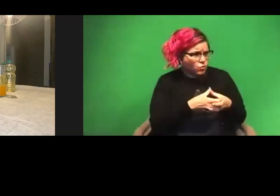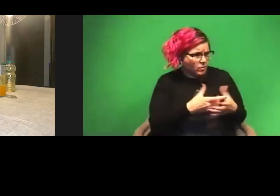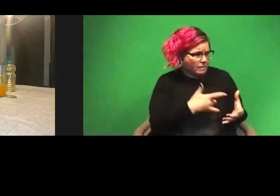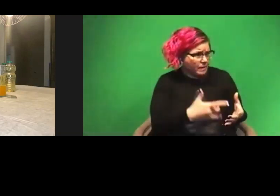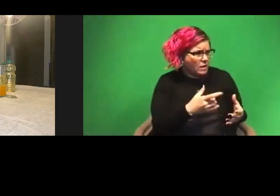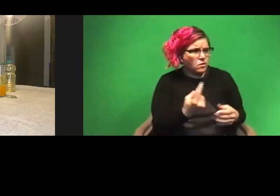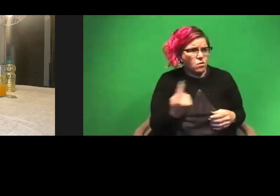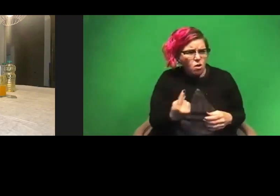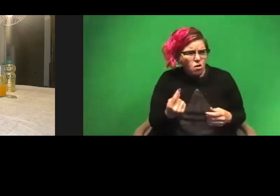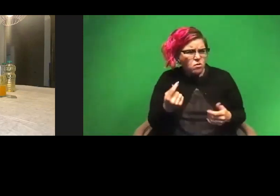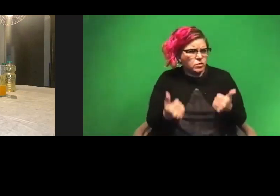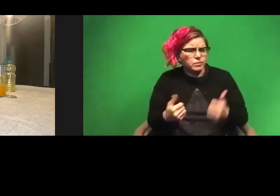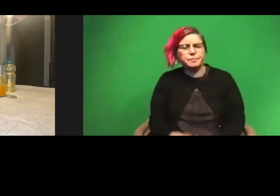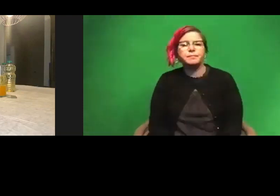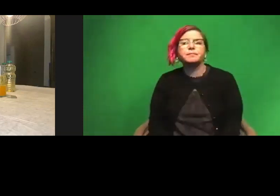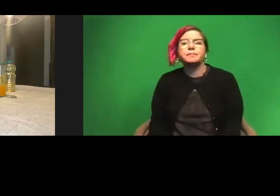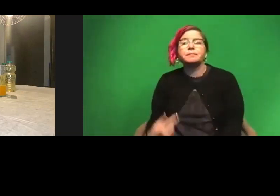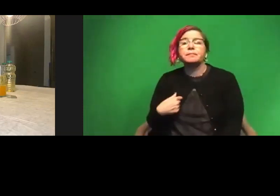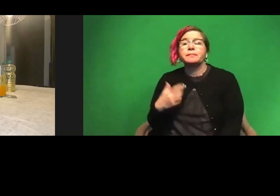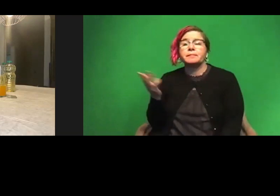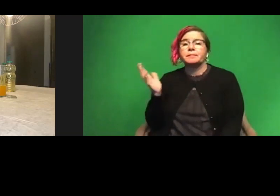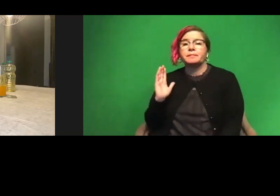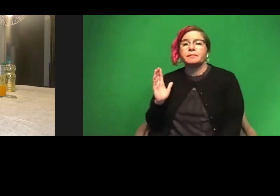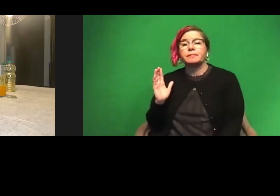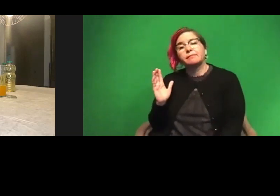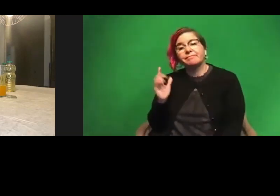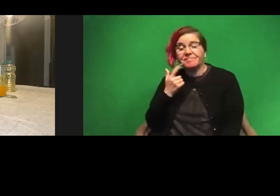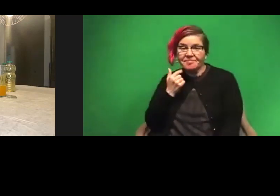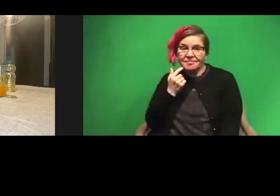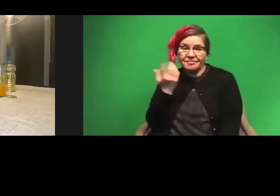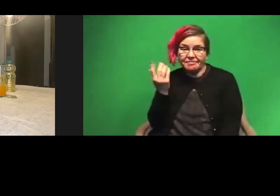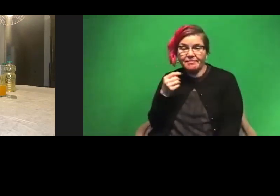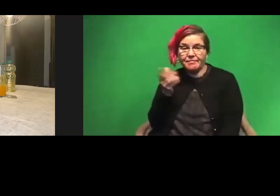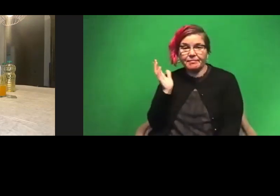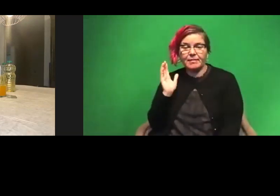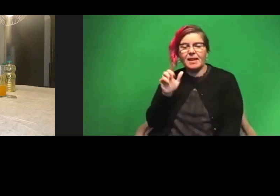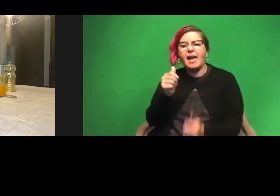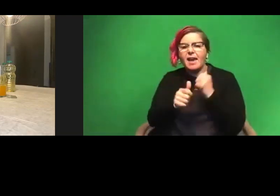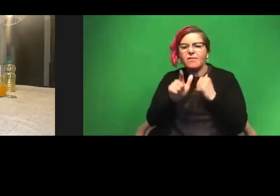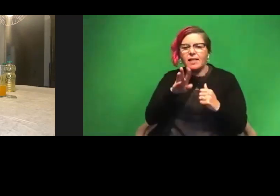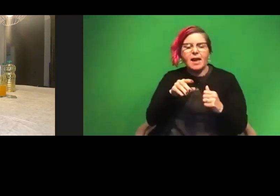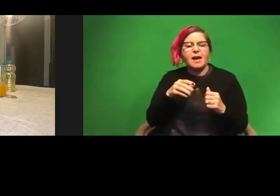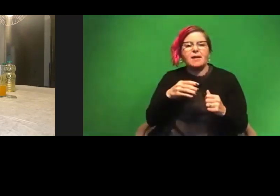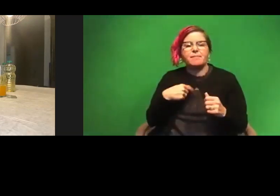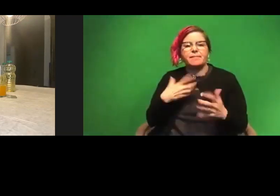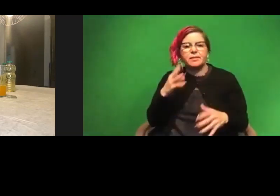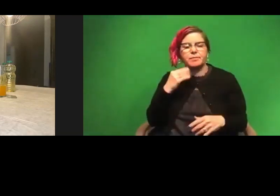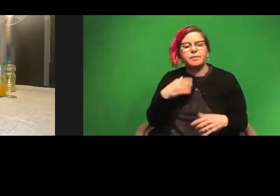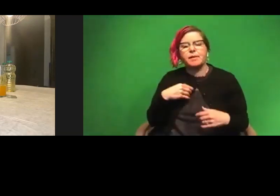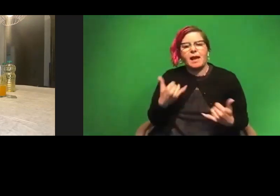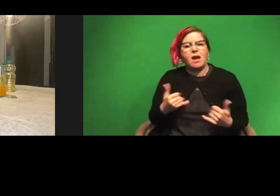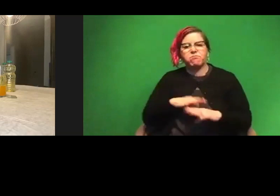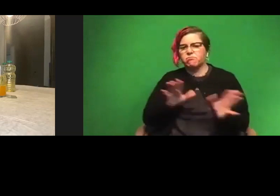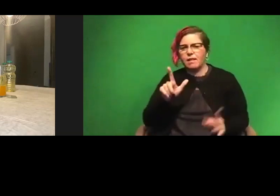work alone? So when I was in, when I was in every lab that I've been in, so I'm no longer in a lab now.